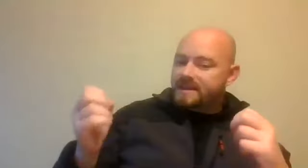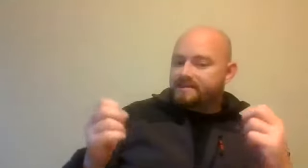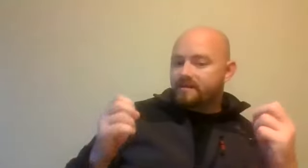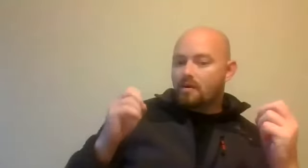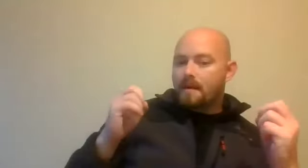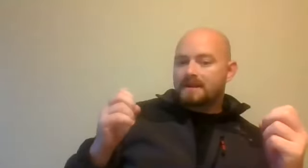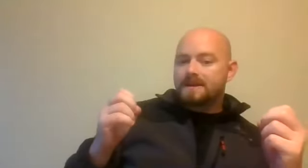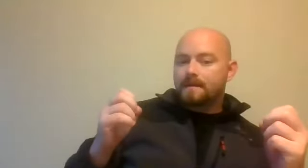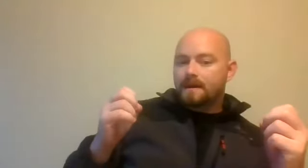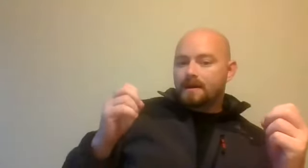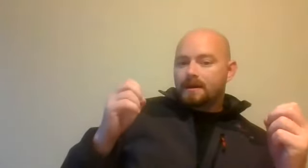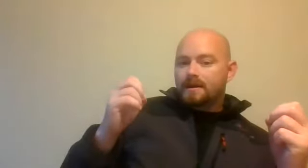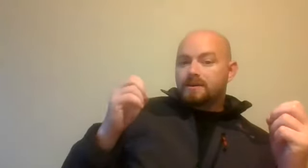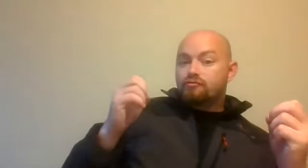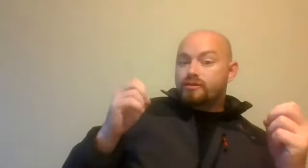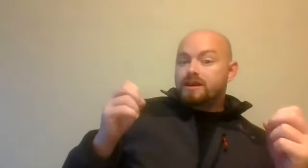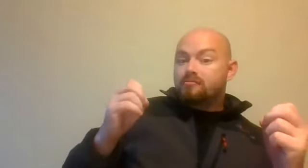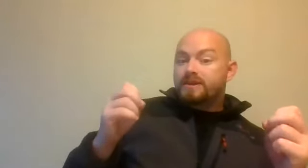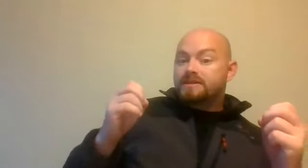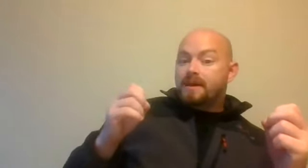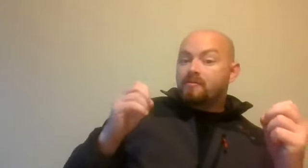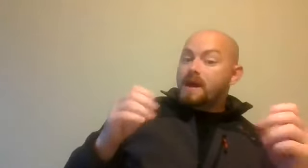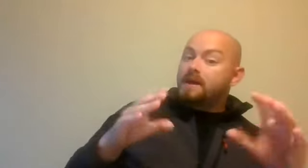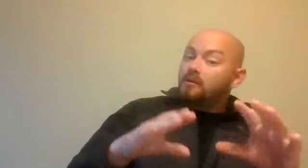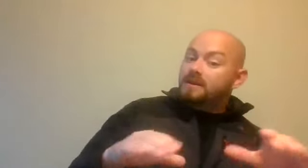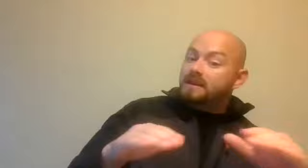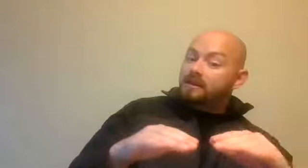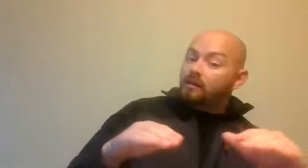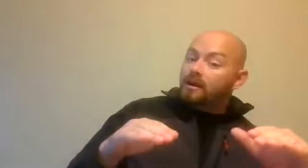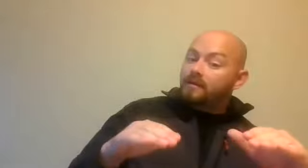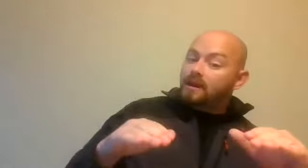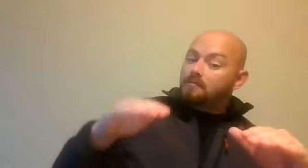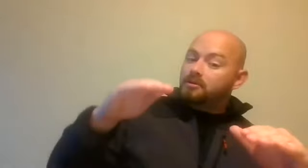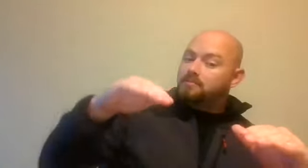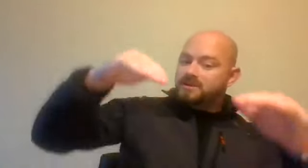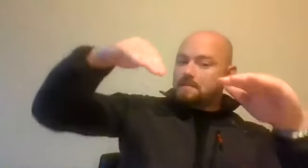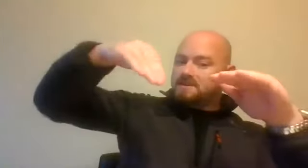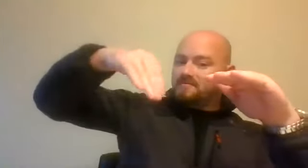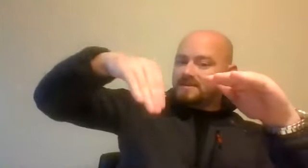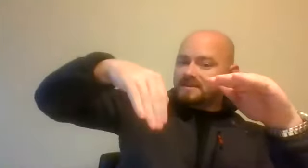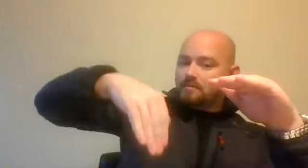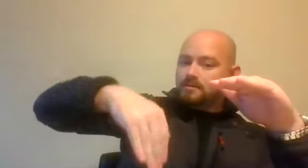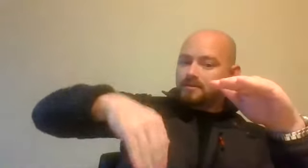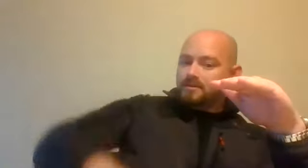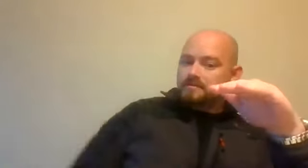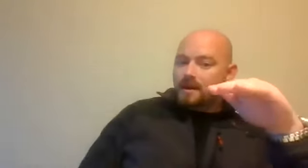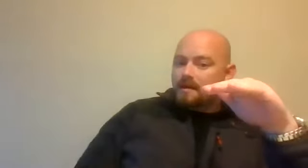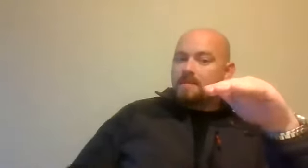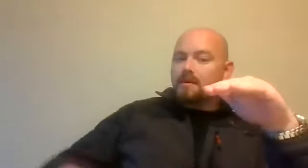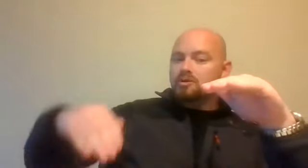sense of a normality. The real risk may remain, albeit at a lower level, but the perception of risk has now plummeted. People are